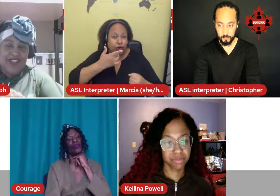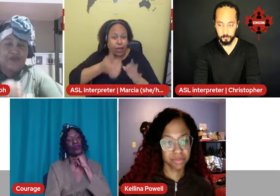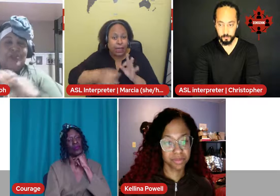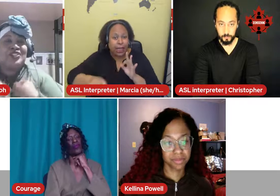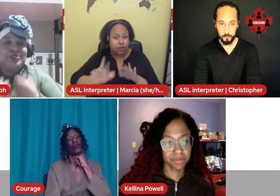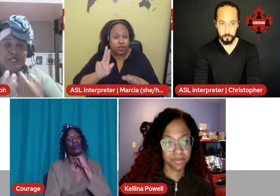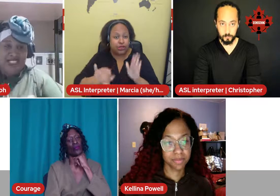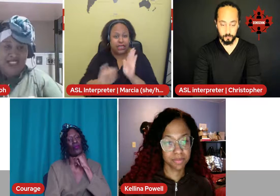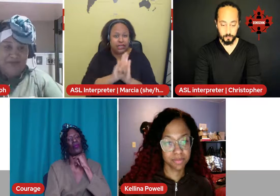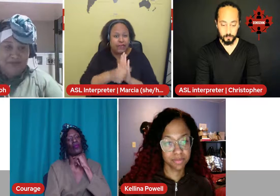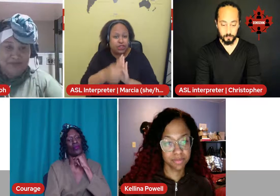and what should we say?